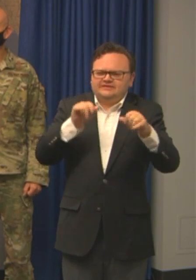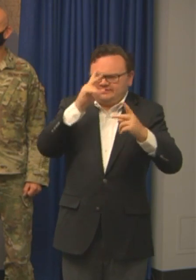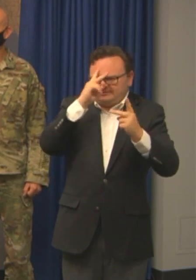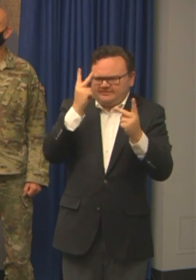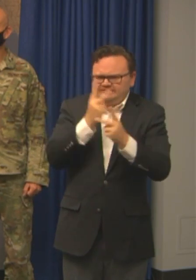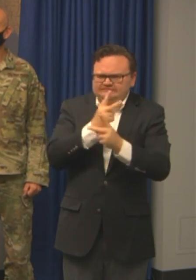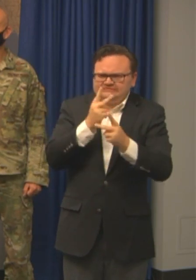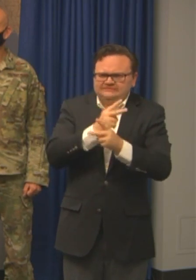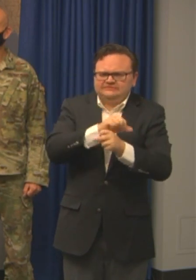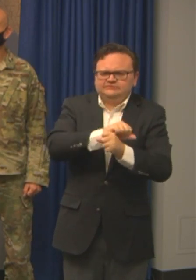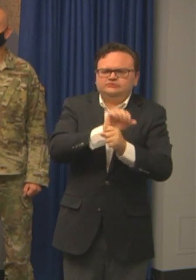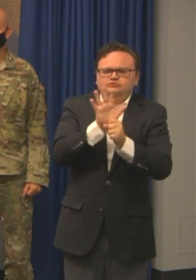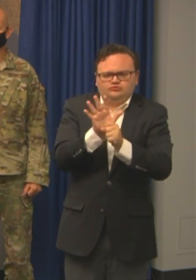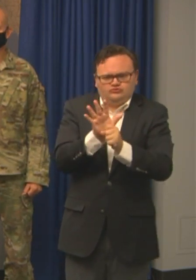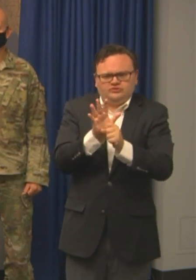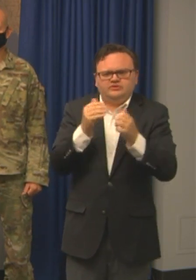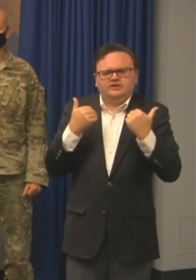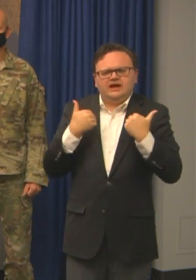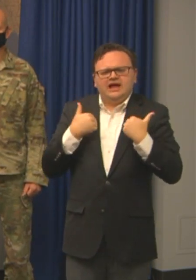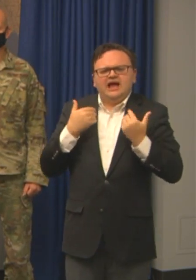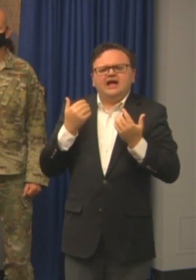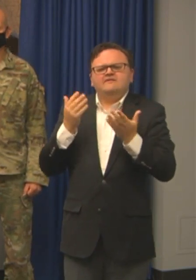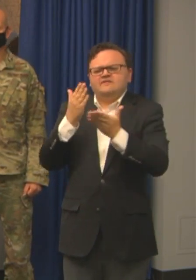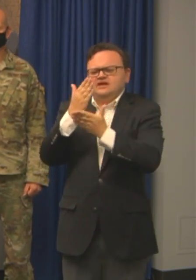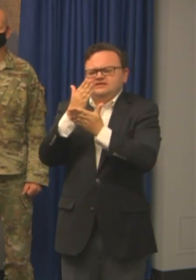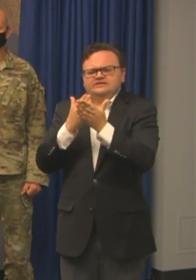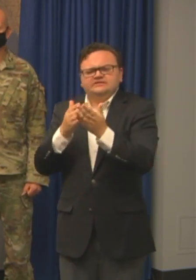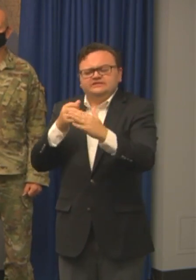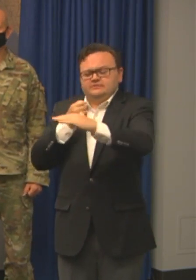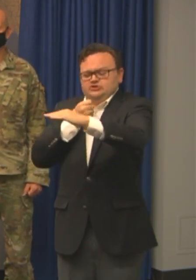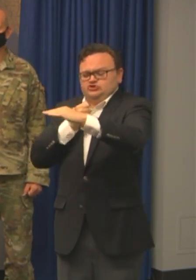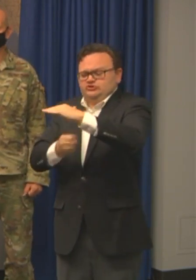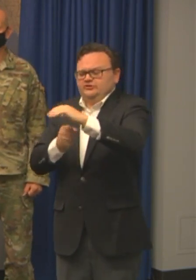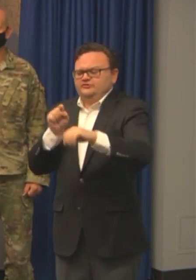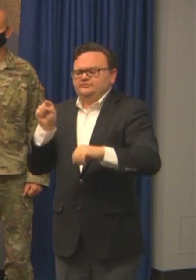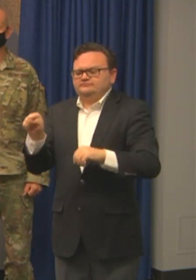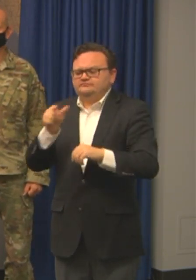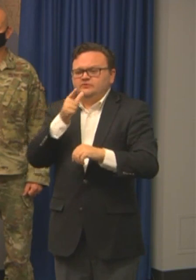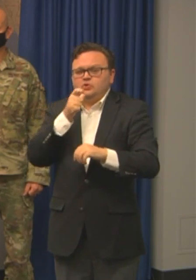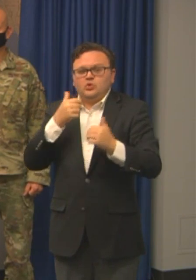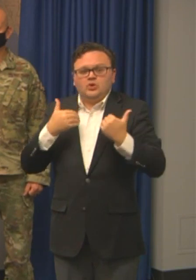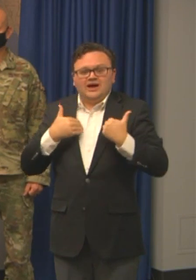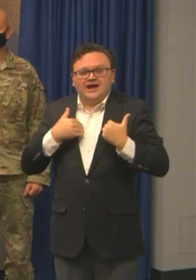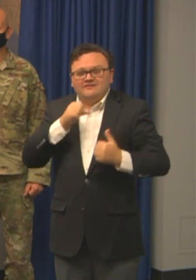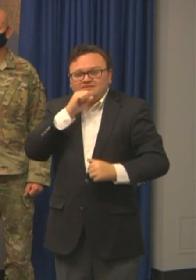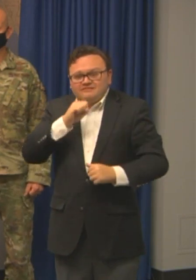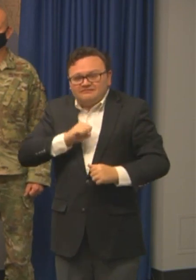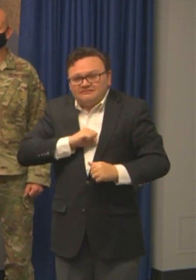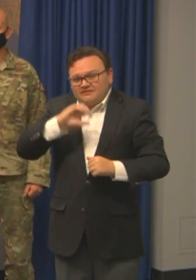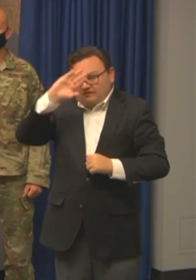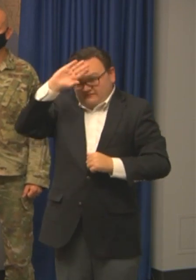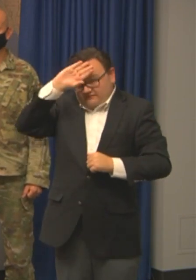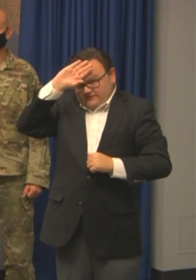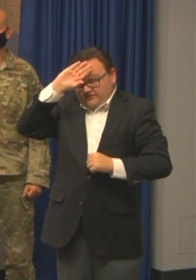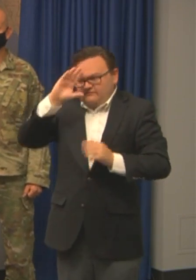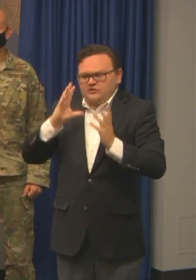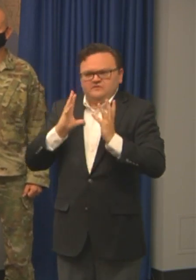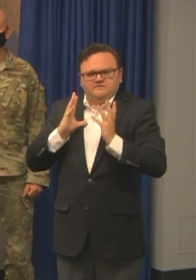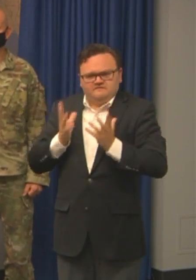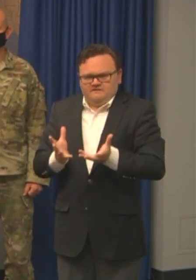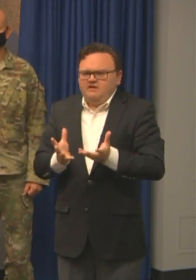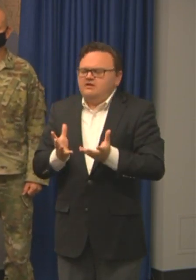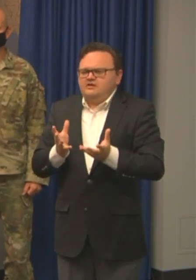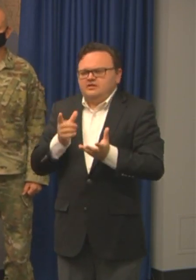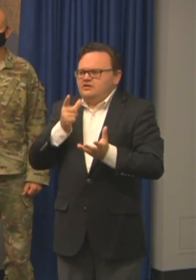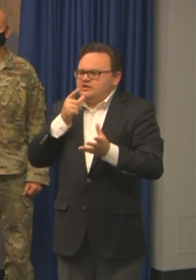congregate options available for people who may be experiencing COVID-19 symptoms. And a lot of that will be using hotels